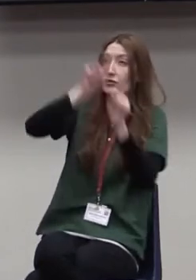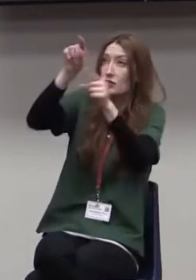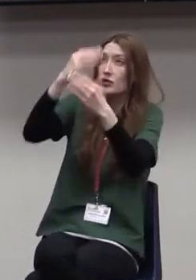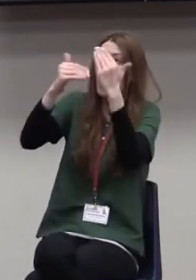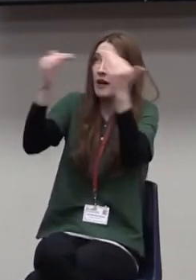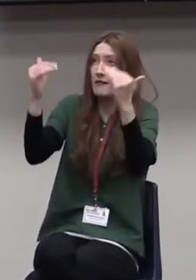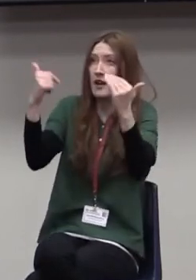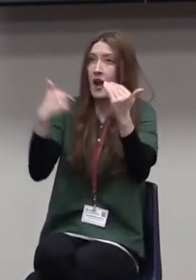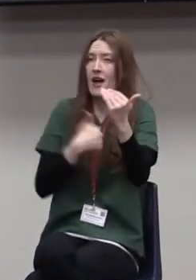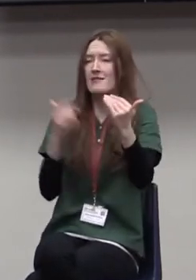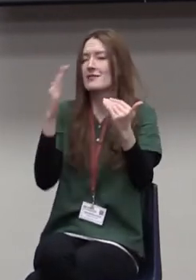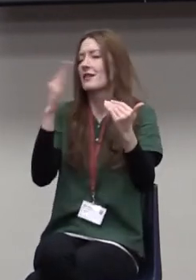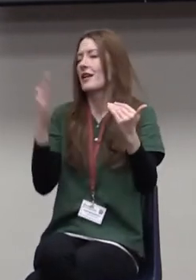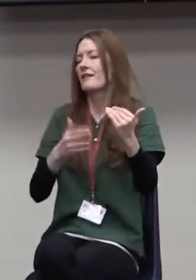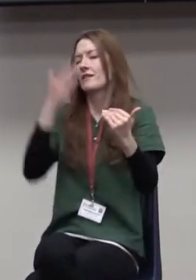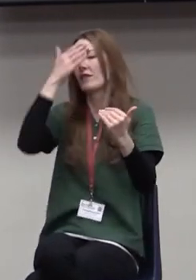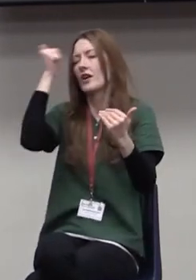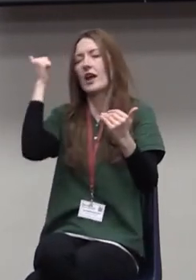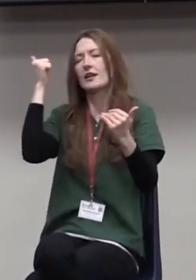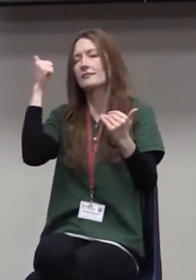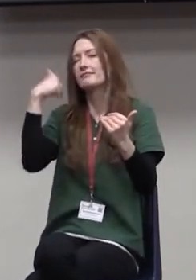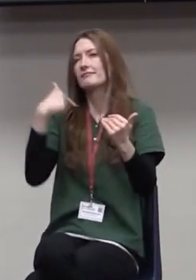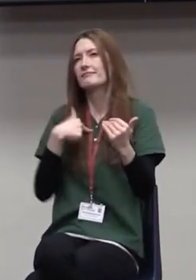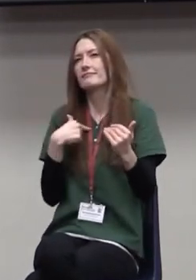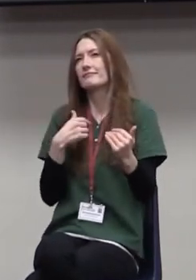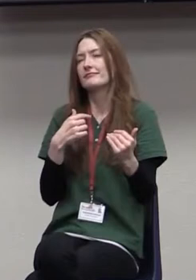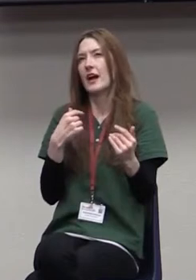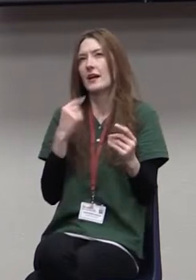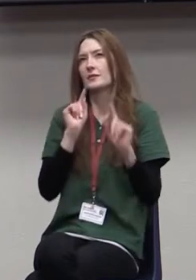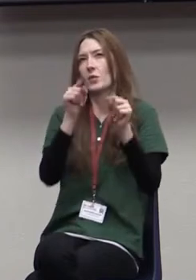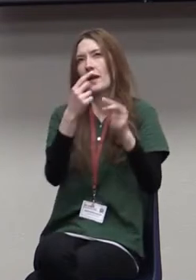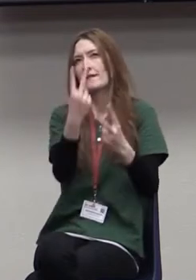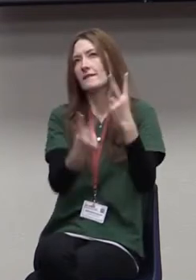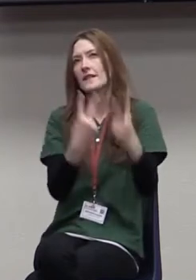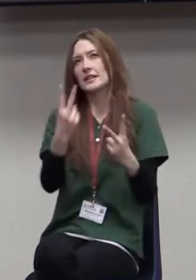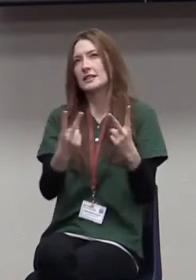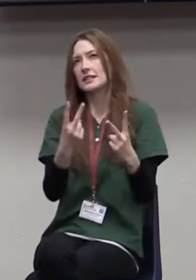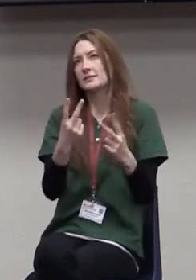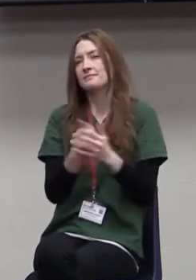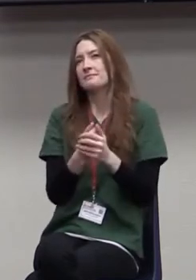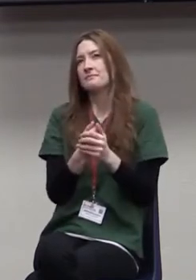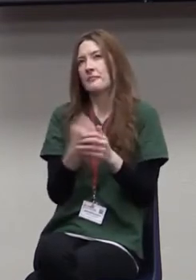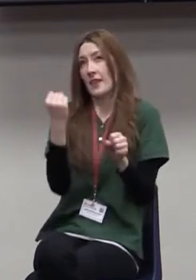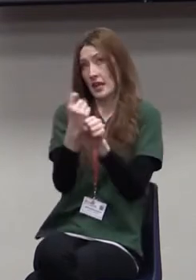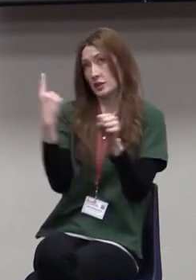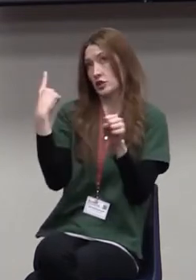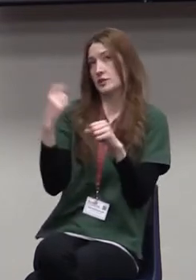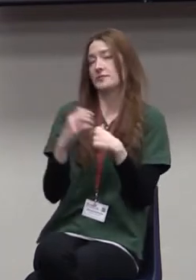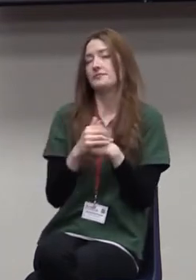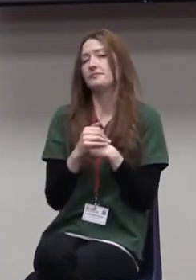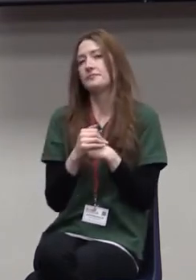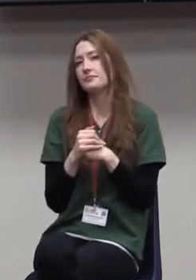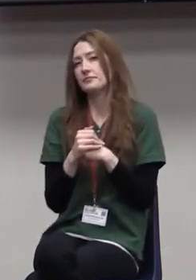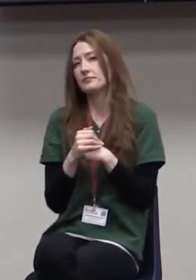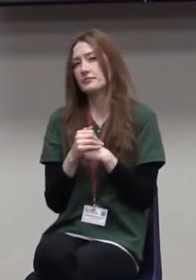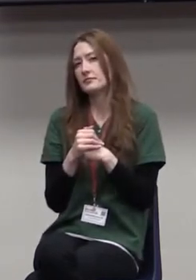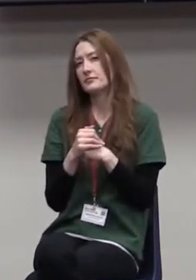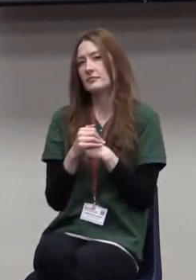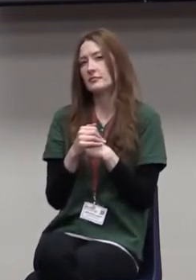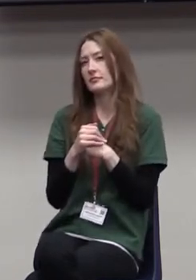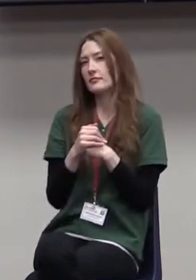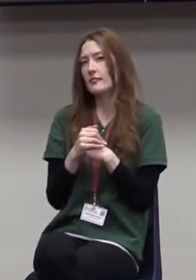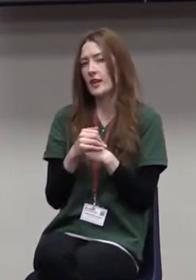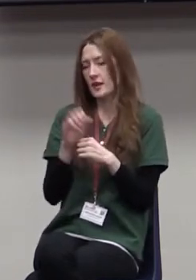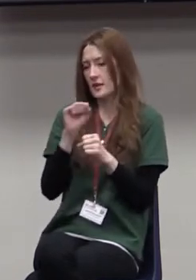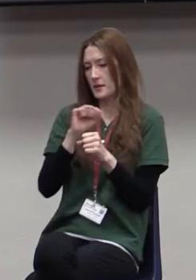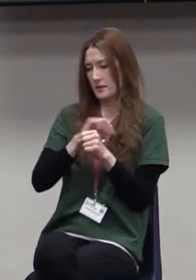And I'll never forget visiting with one of them just a little over a year ago, kind of at the height of the pandemic. And he